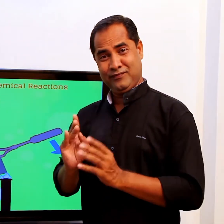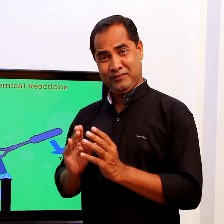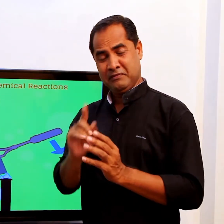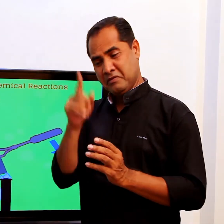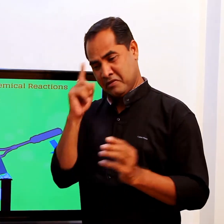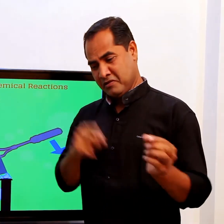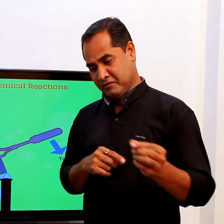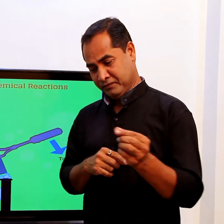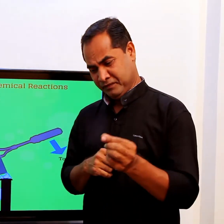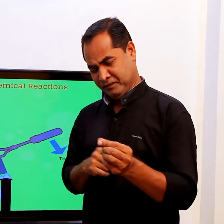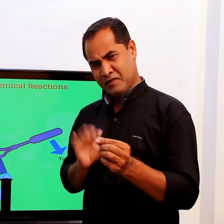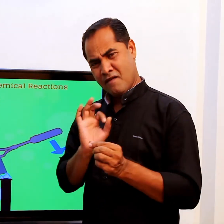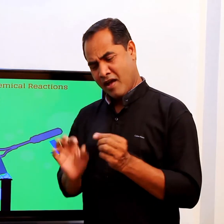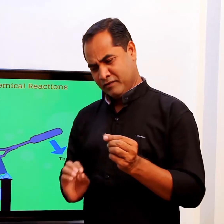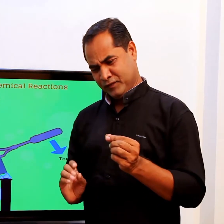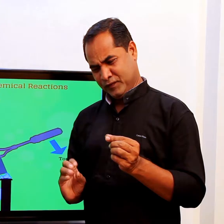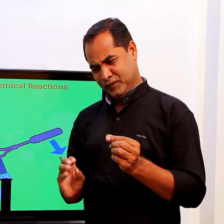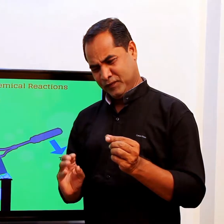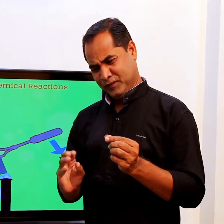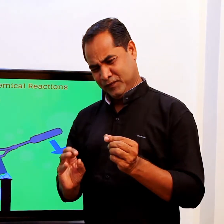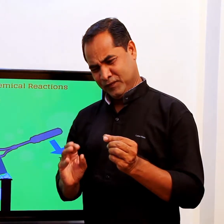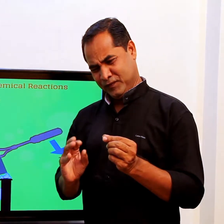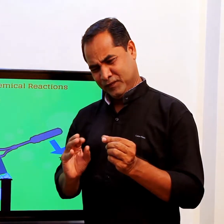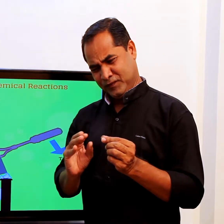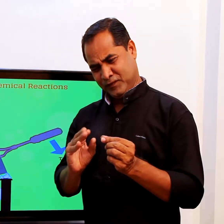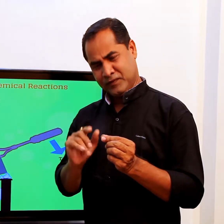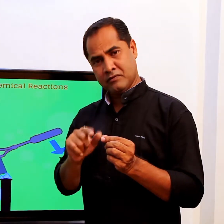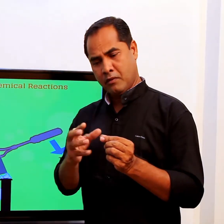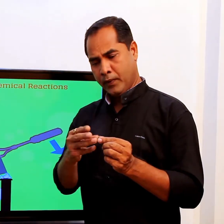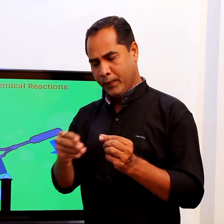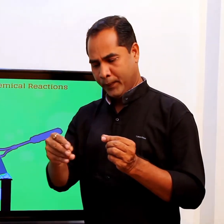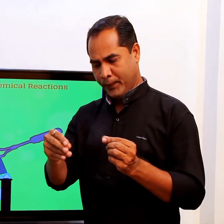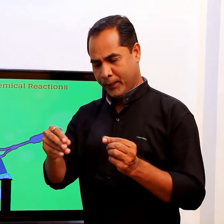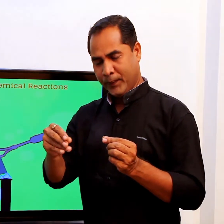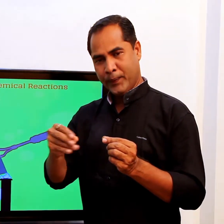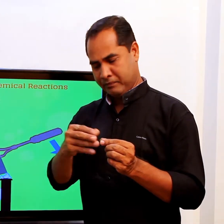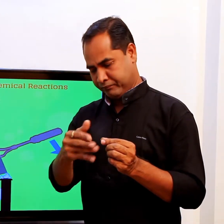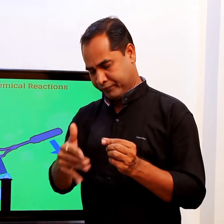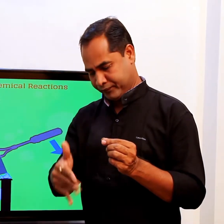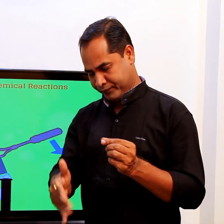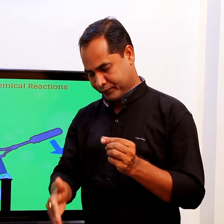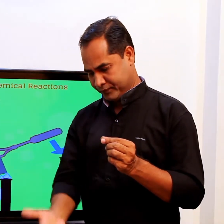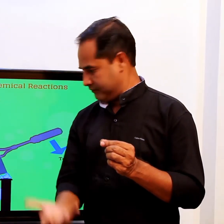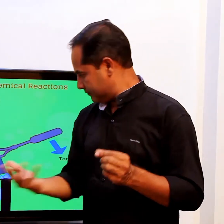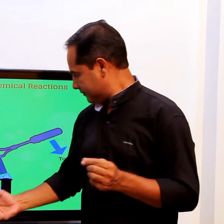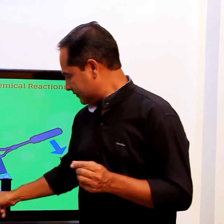And that's the fire. When you start burning magnesium ribbon, it changes into ash.